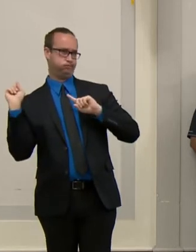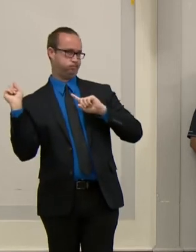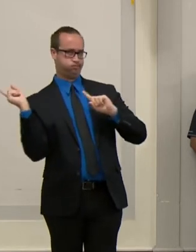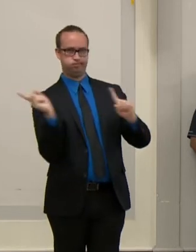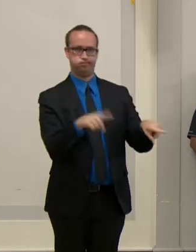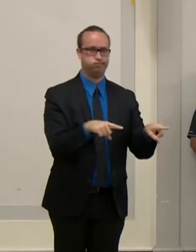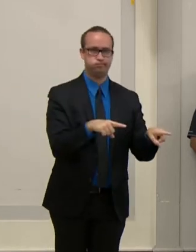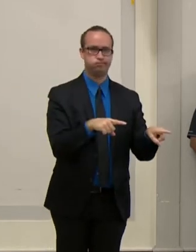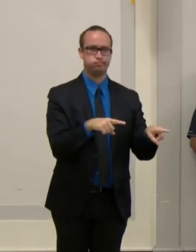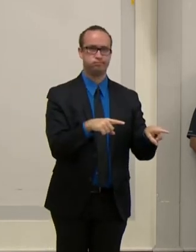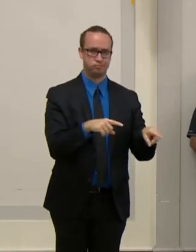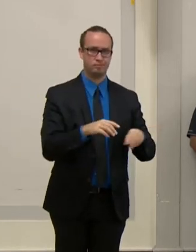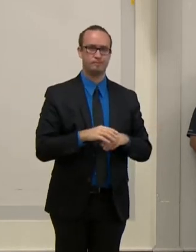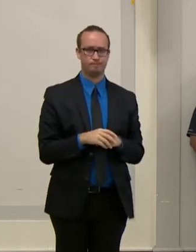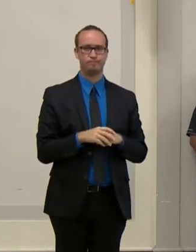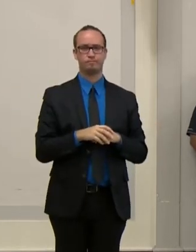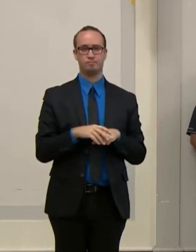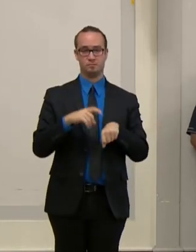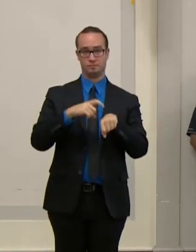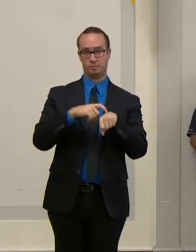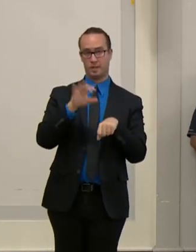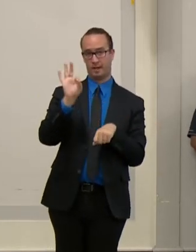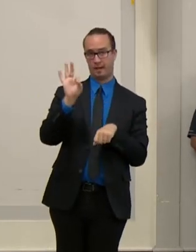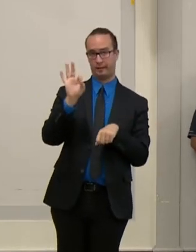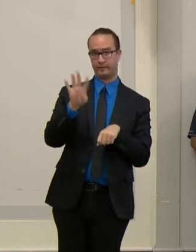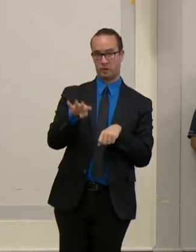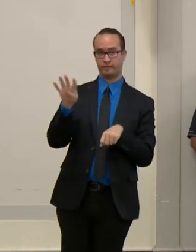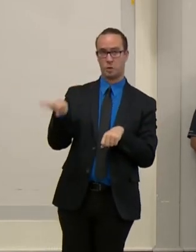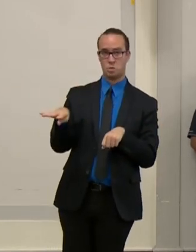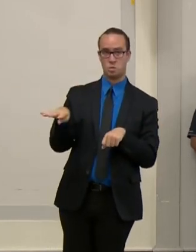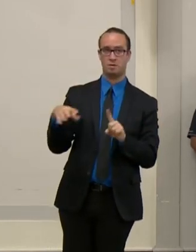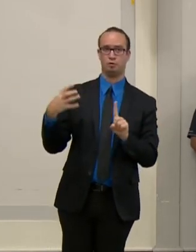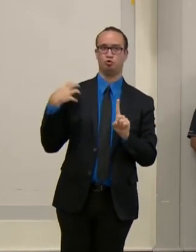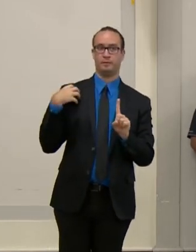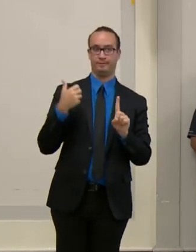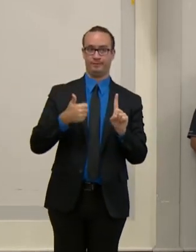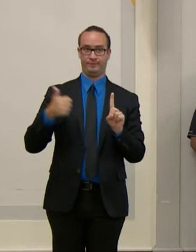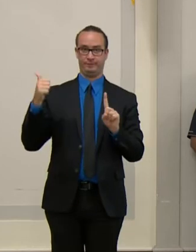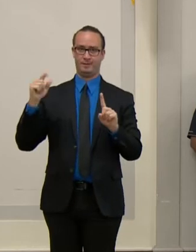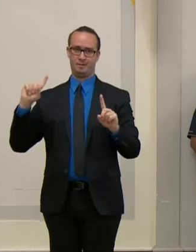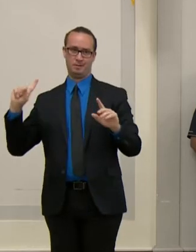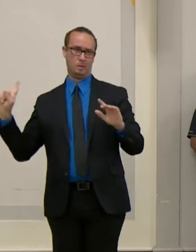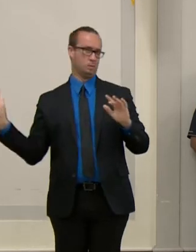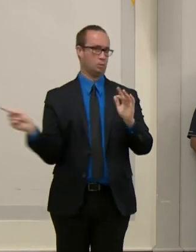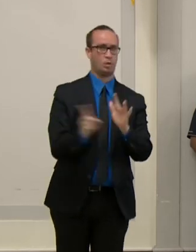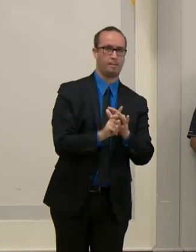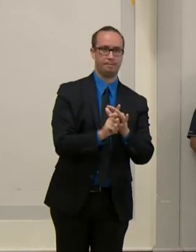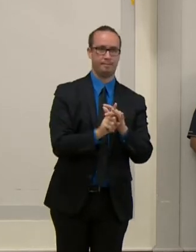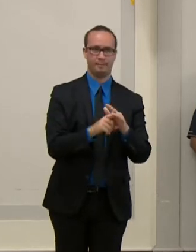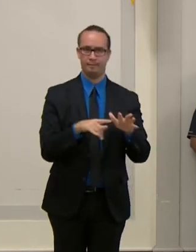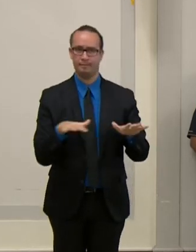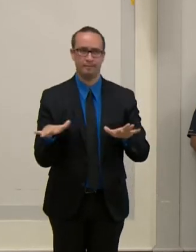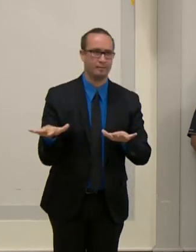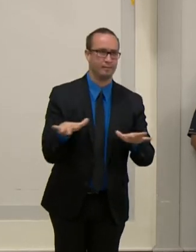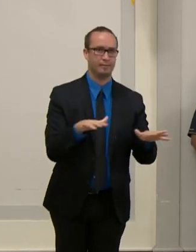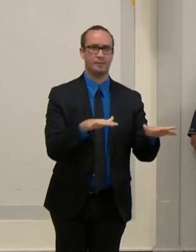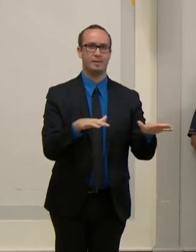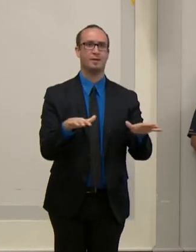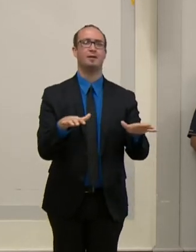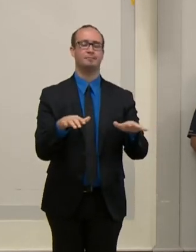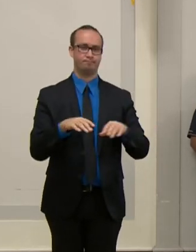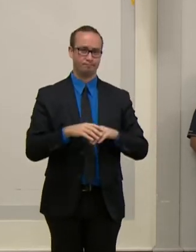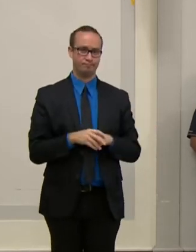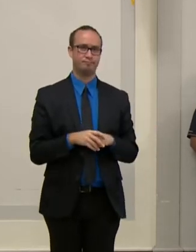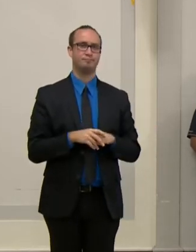the logistics chief we have for the fire department, who was in the area, reported in the actual address of the 4200 block of